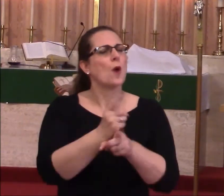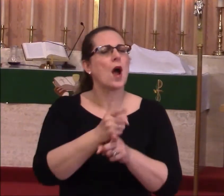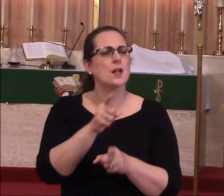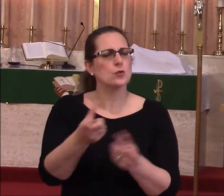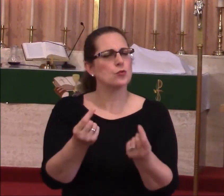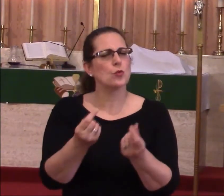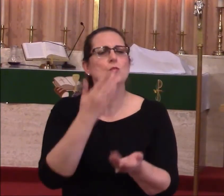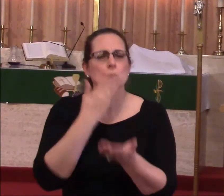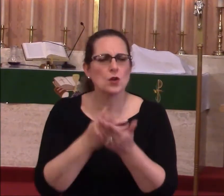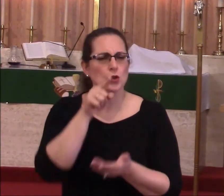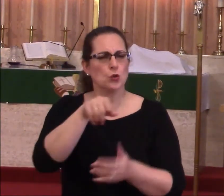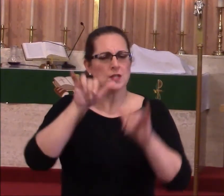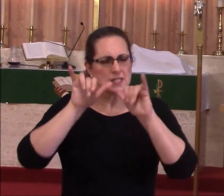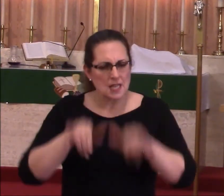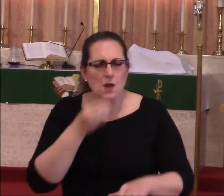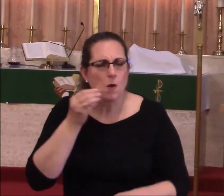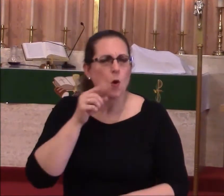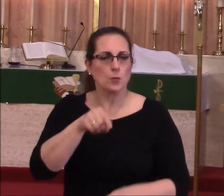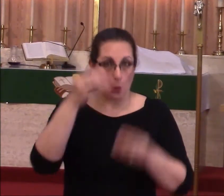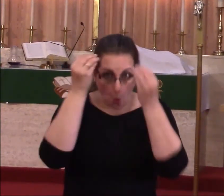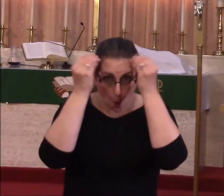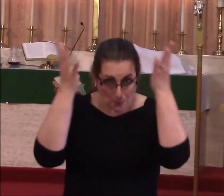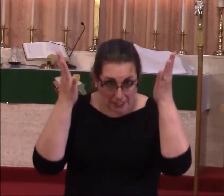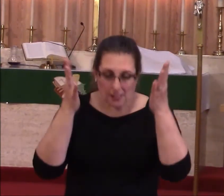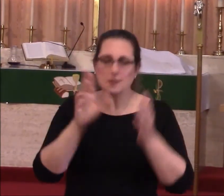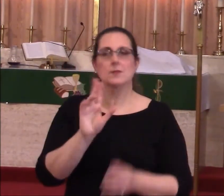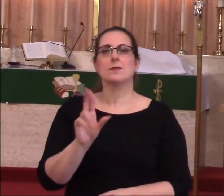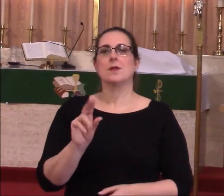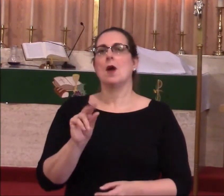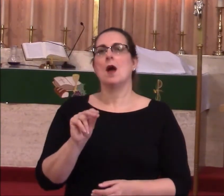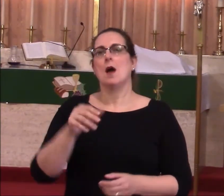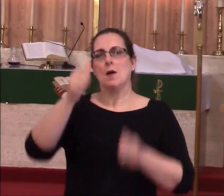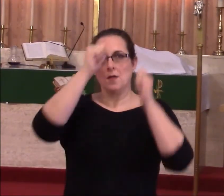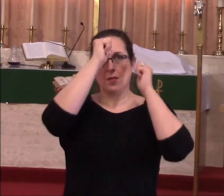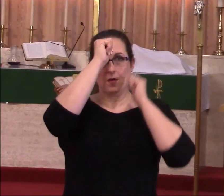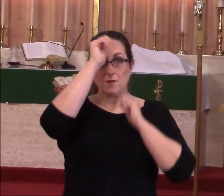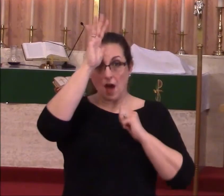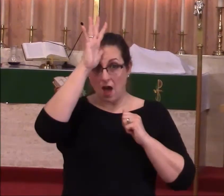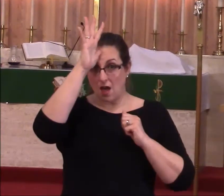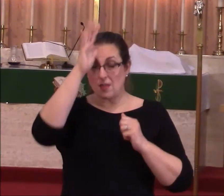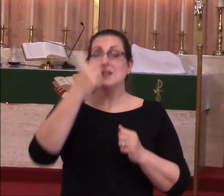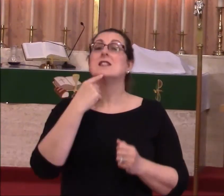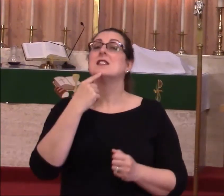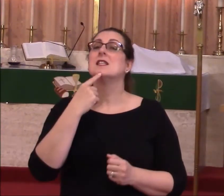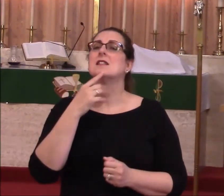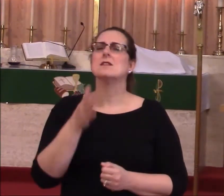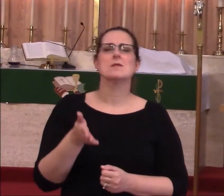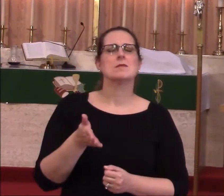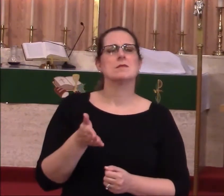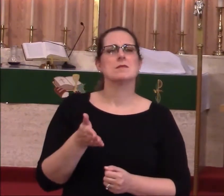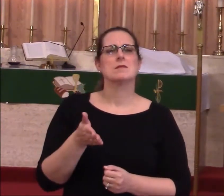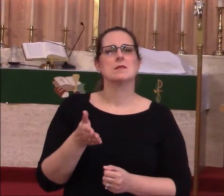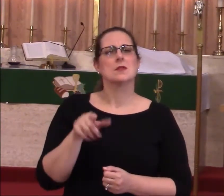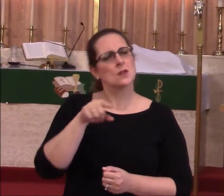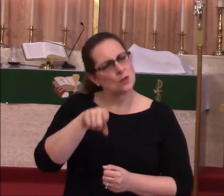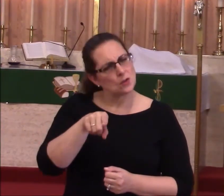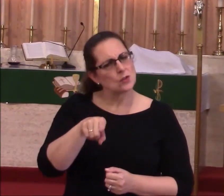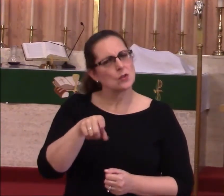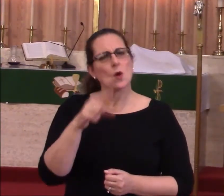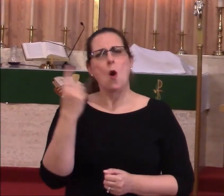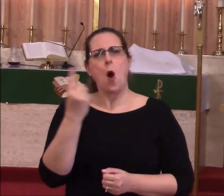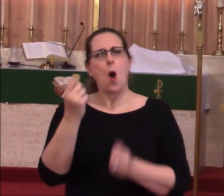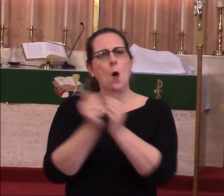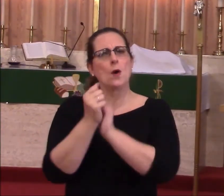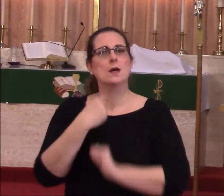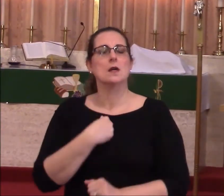You stayed home and were obedient. He doesn't say that to him. What he says is, you are always